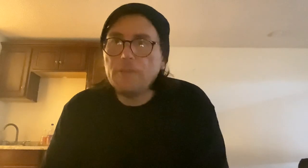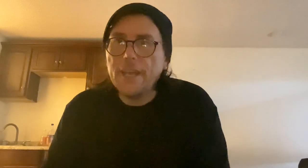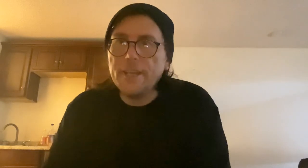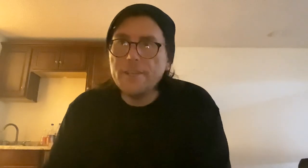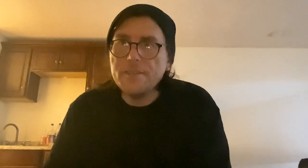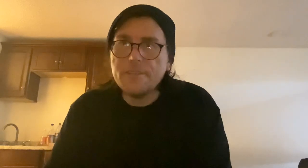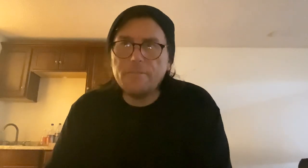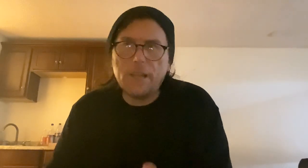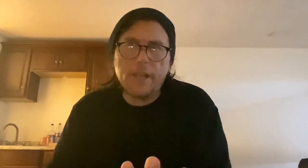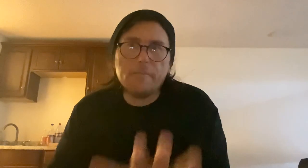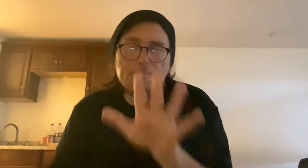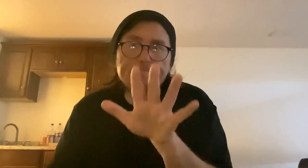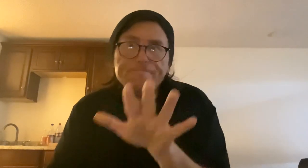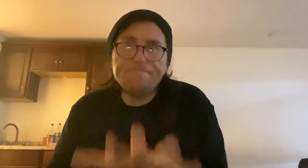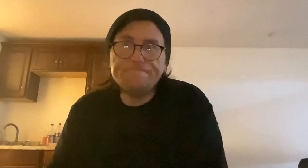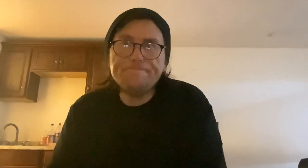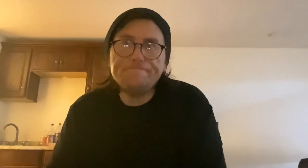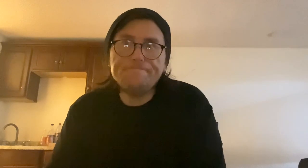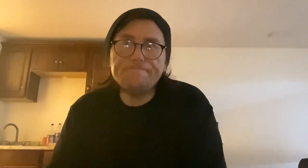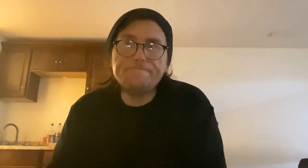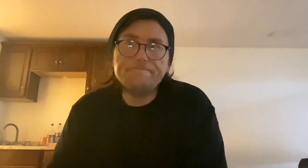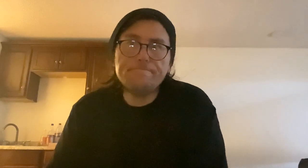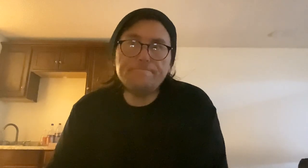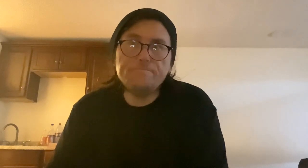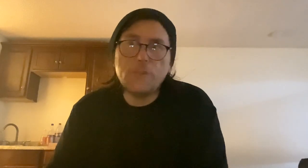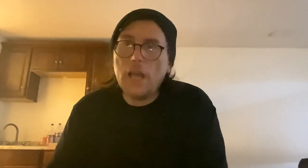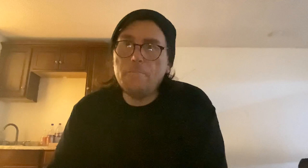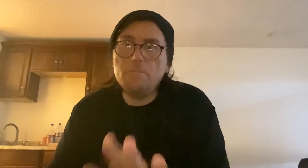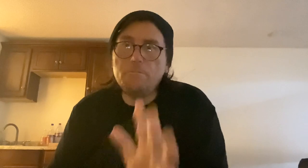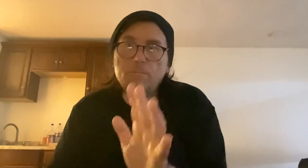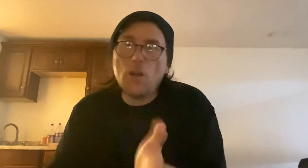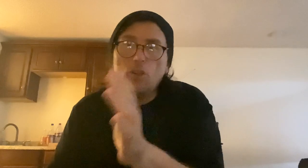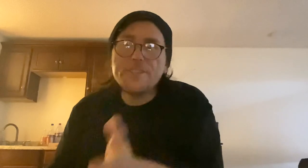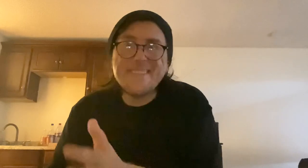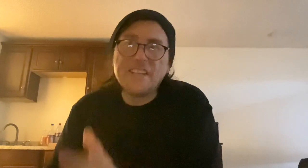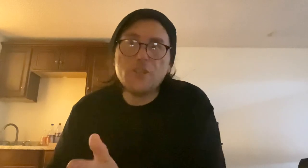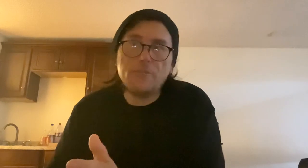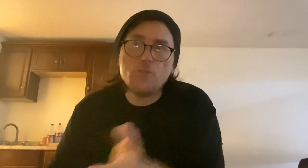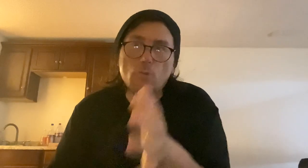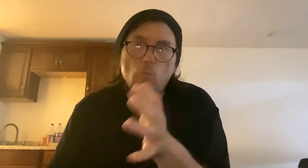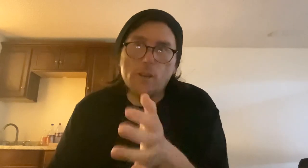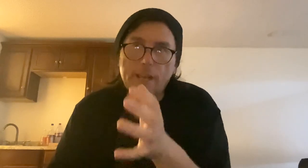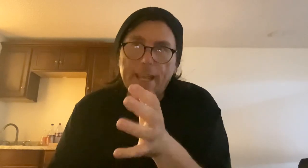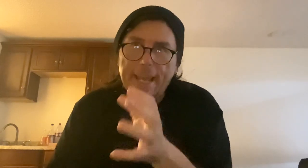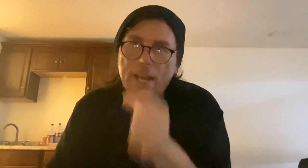is, like, a good section of your story where it